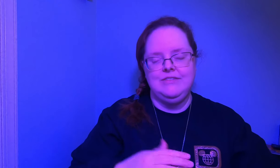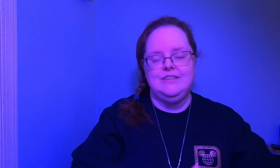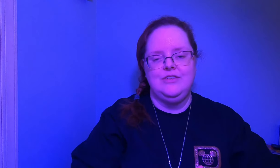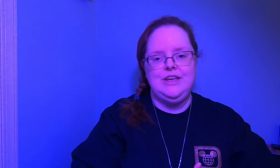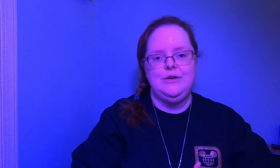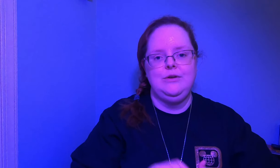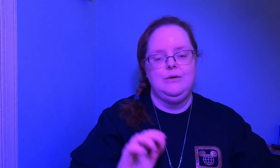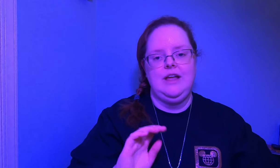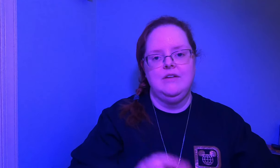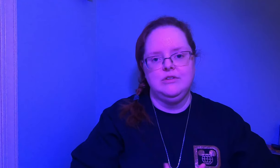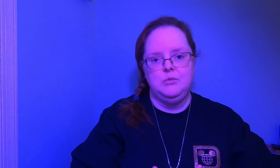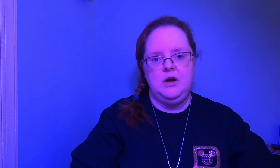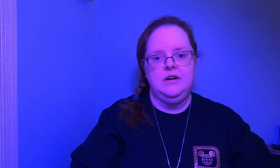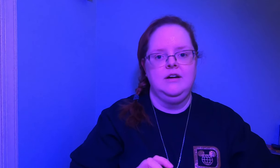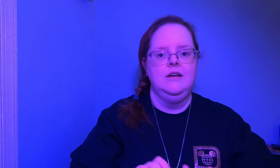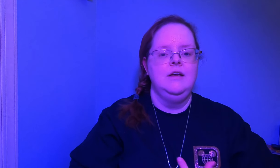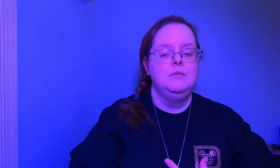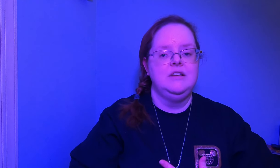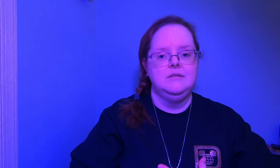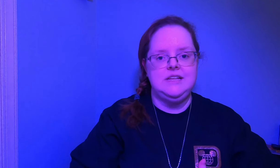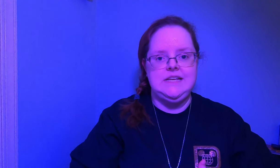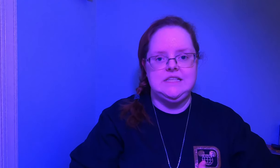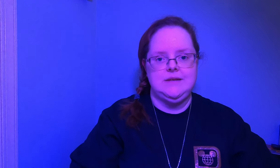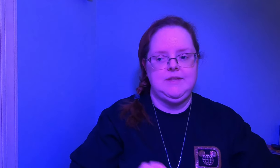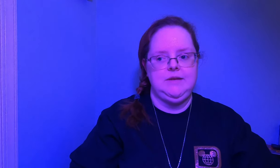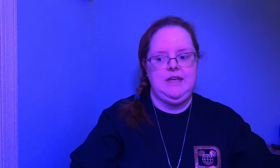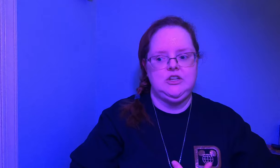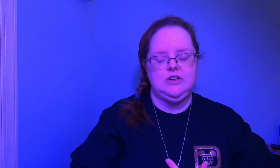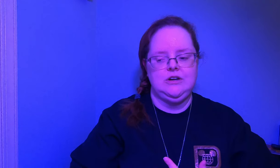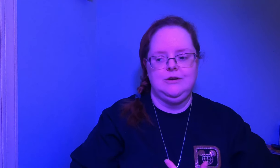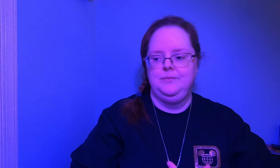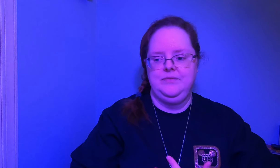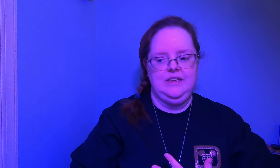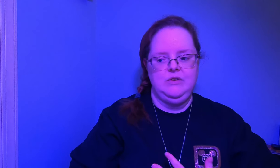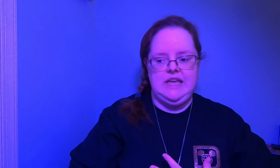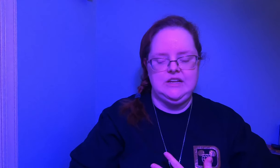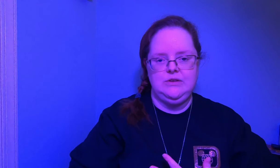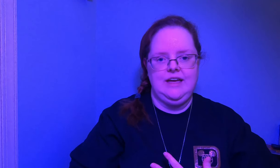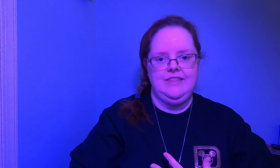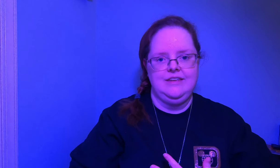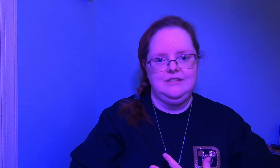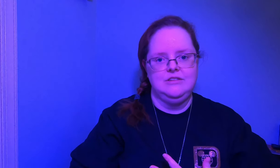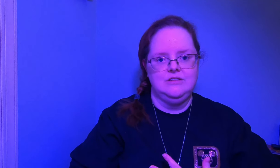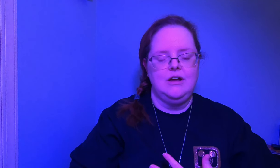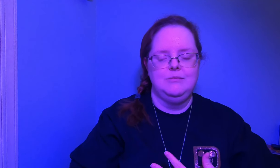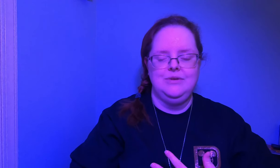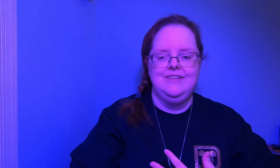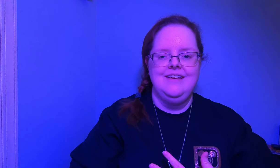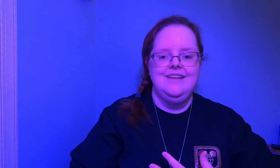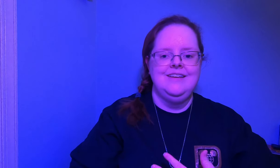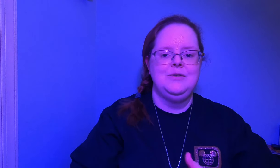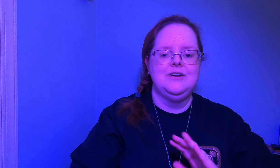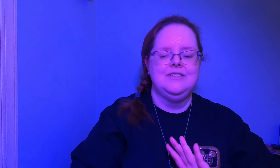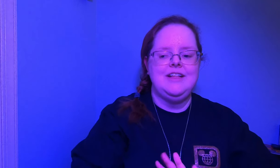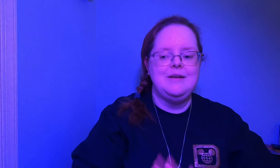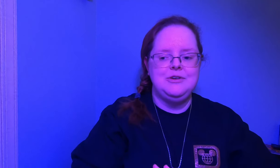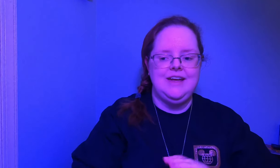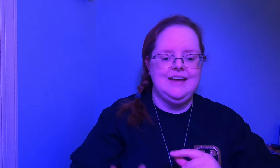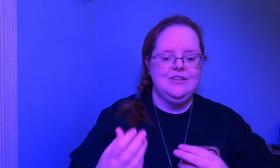this video you go and have some water possibly eat something make sure if you can't do that then stomp or clap your hands